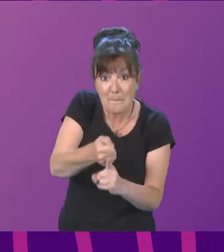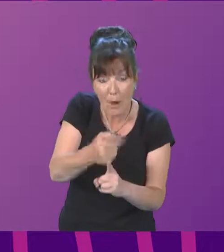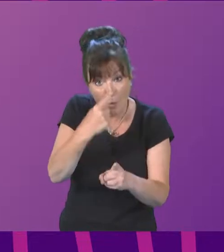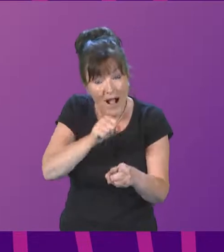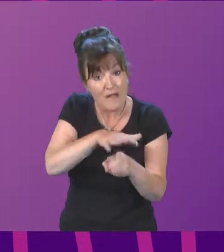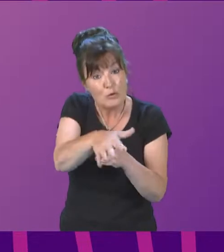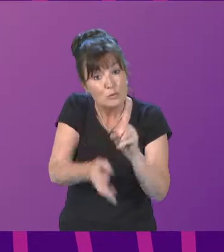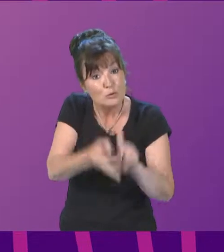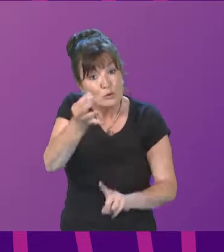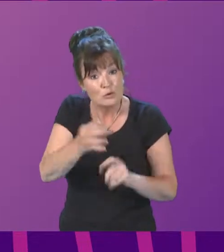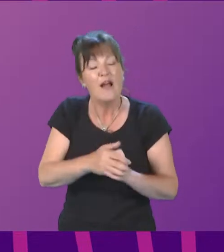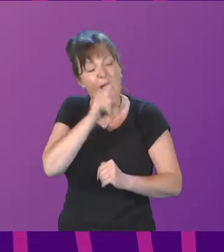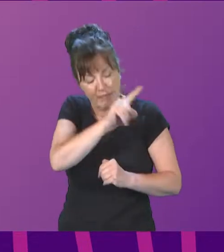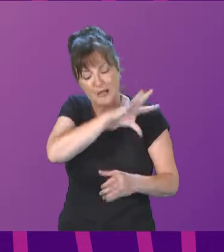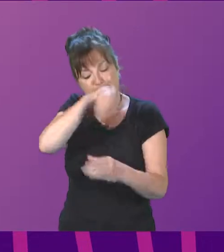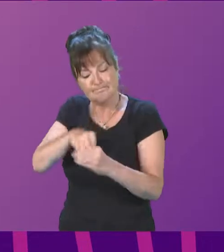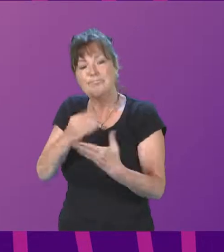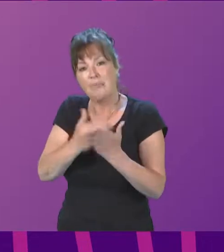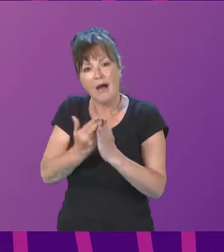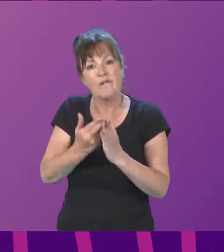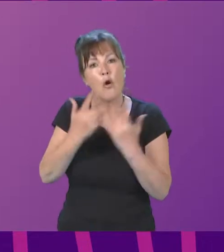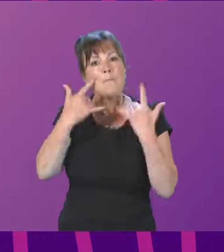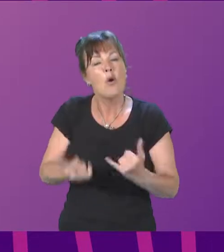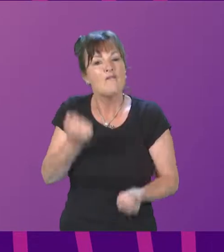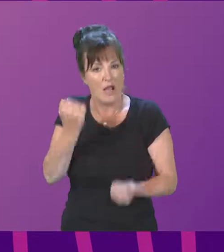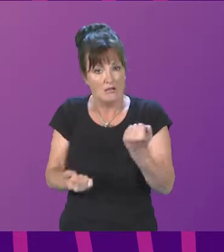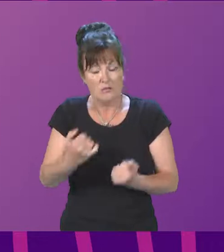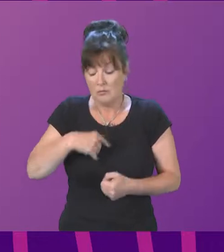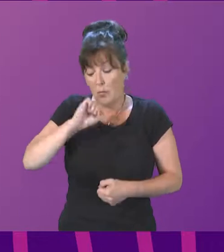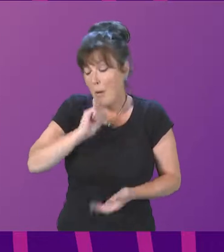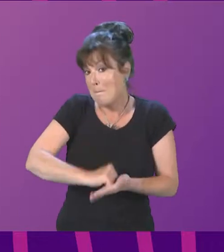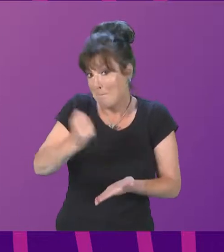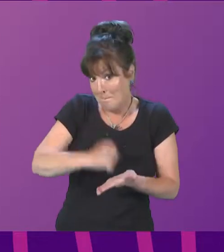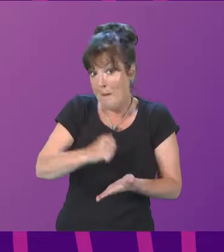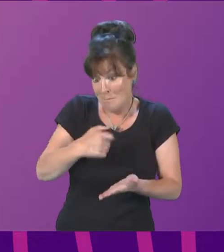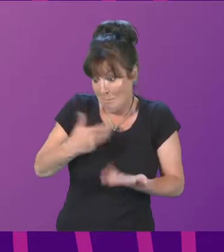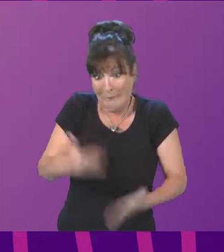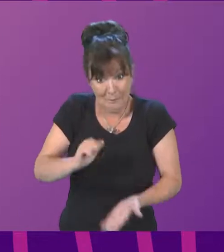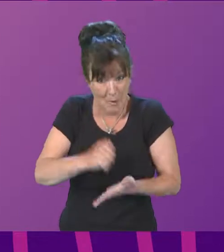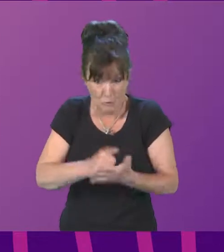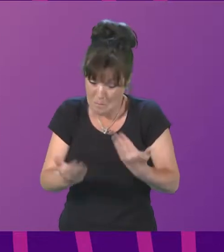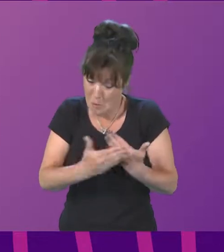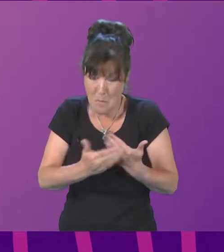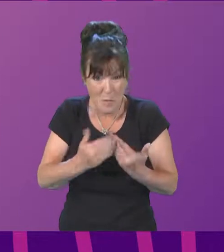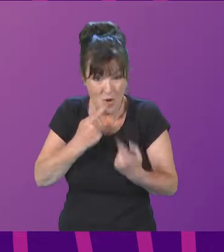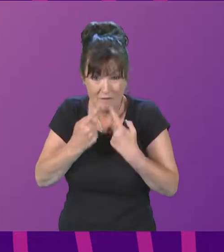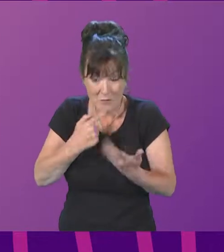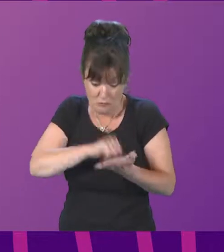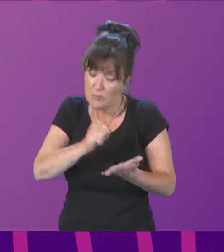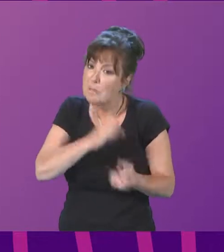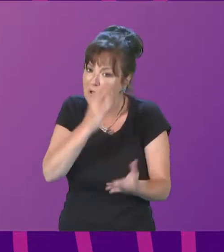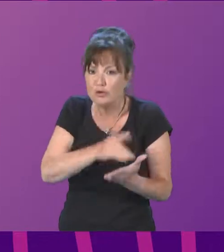that does fall on monitoring and evaluation. We are publishing more information than ever before to ensure efficacy,